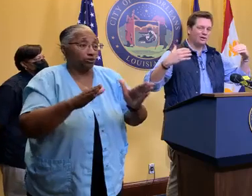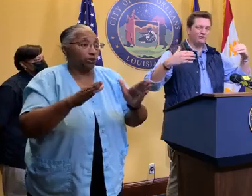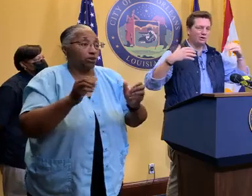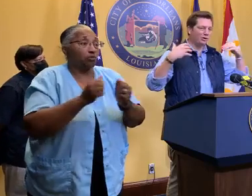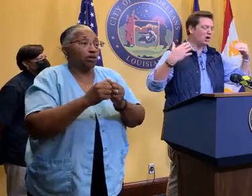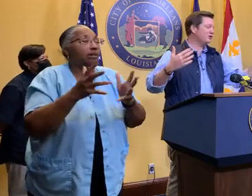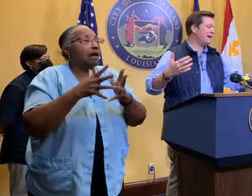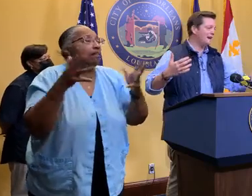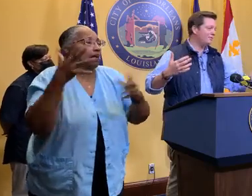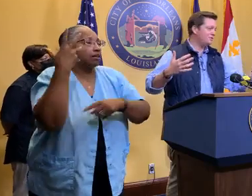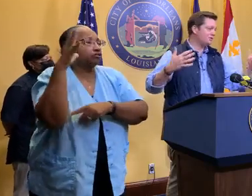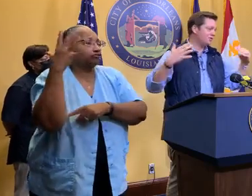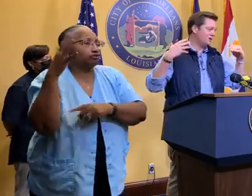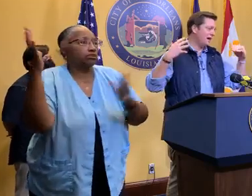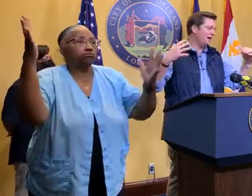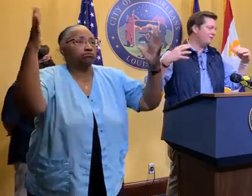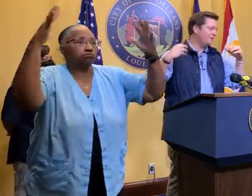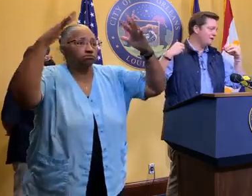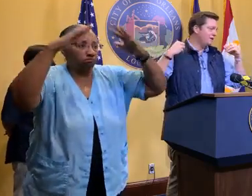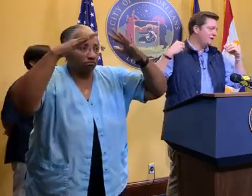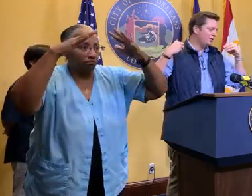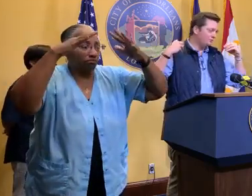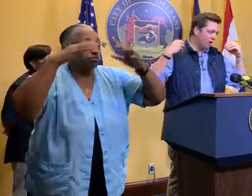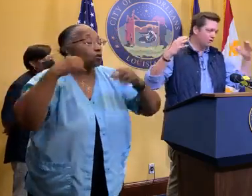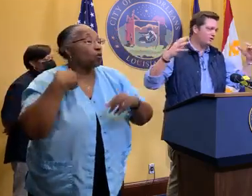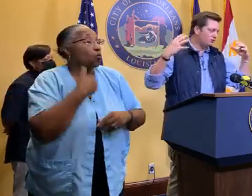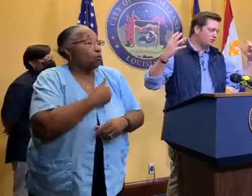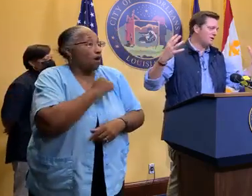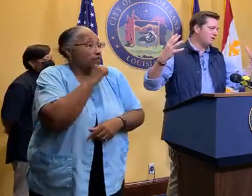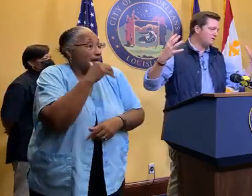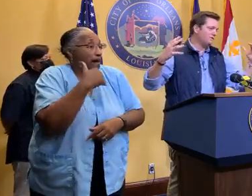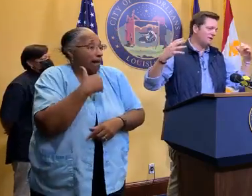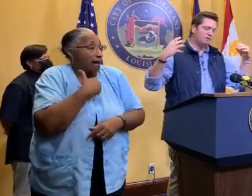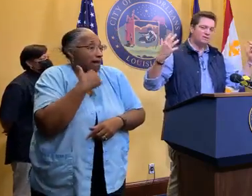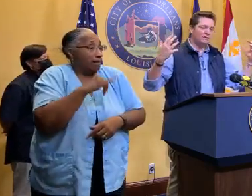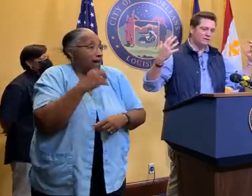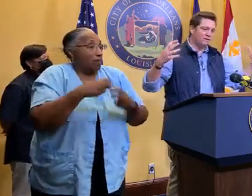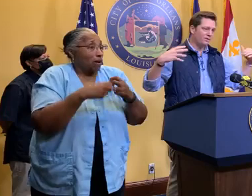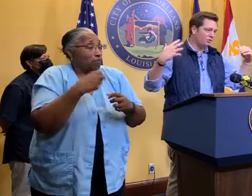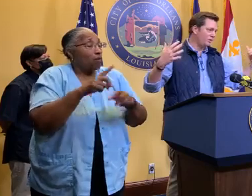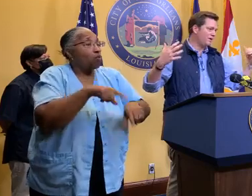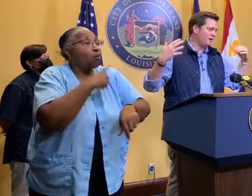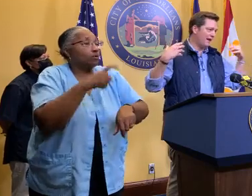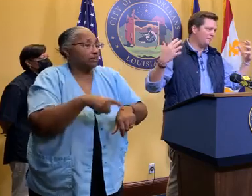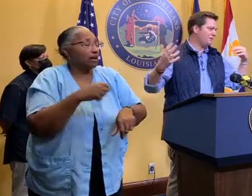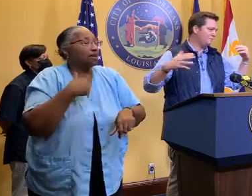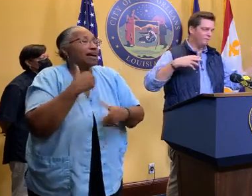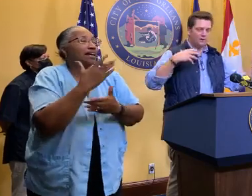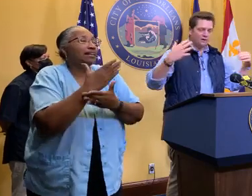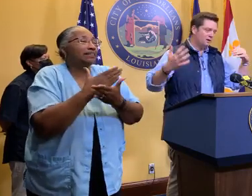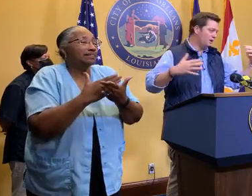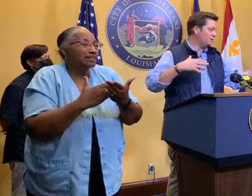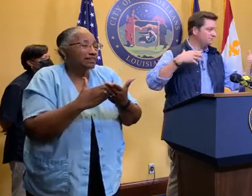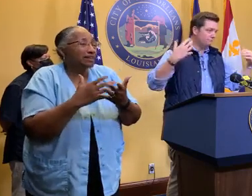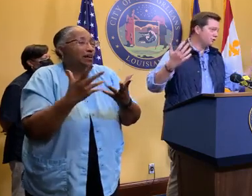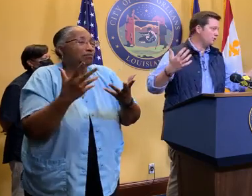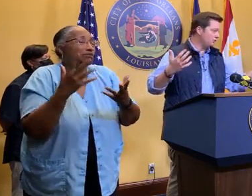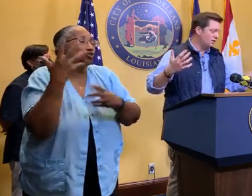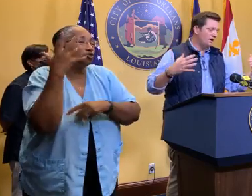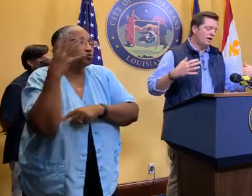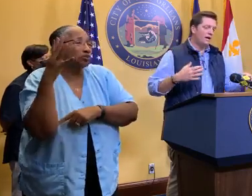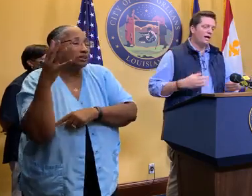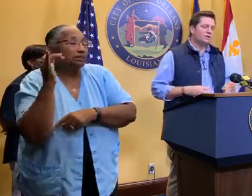had this kind of wind for a long time, so there's a lot of, you know, parts of trees that have been sitting there that were weak that hadn't been, you know,